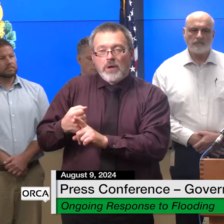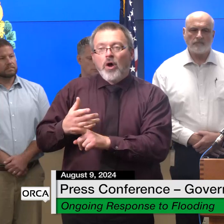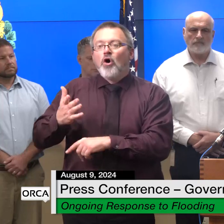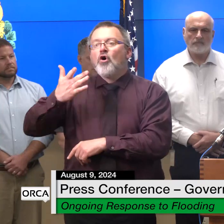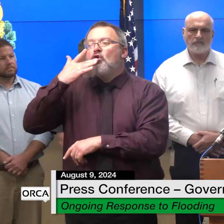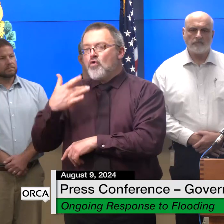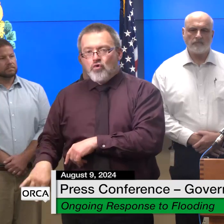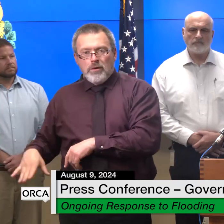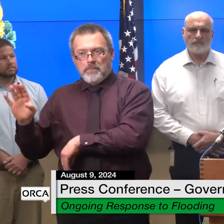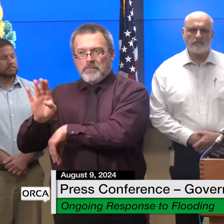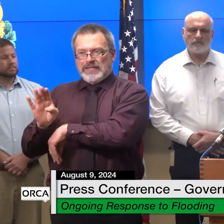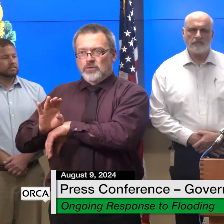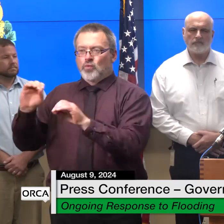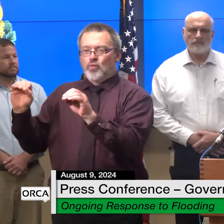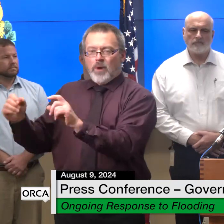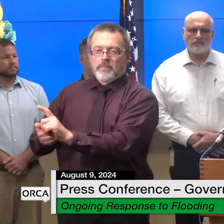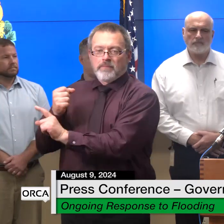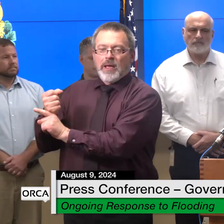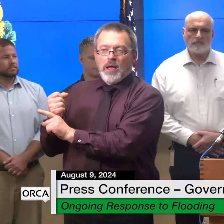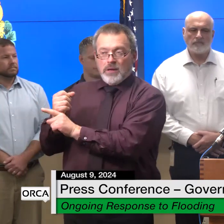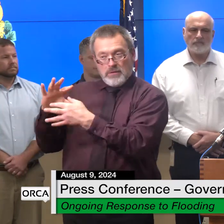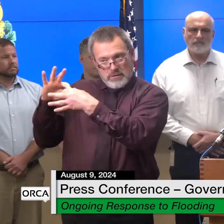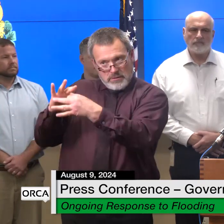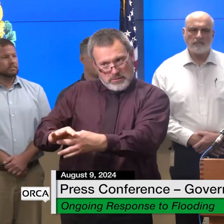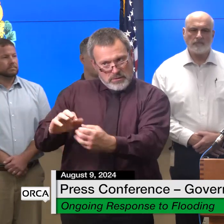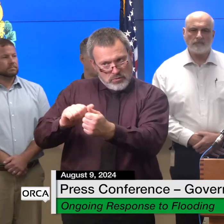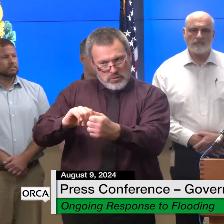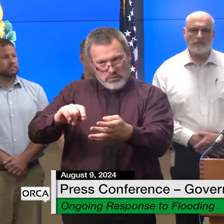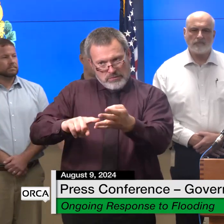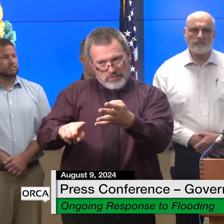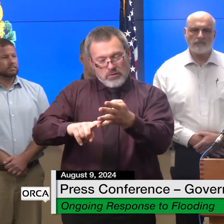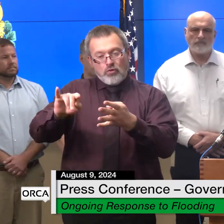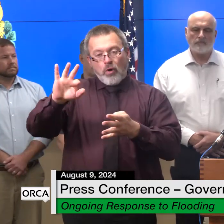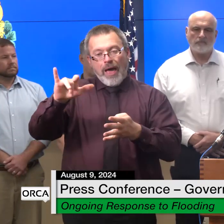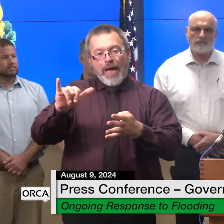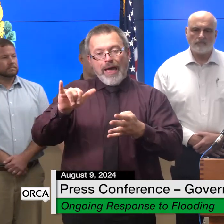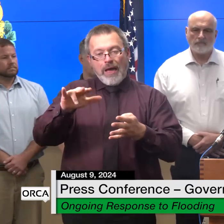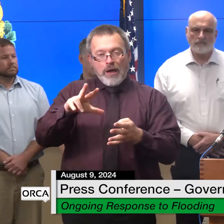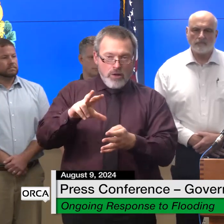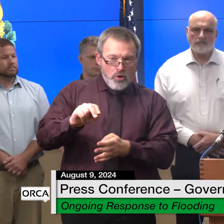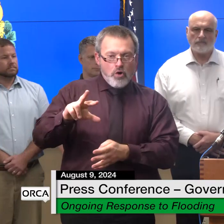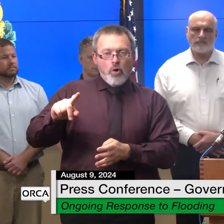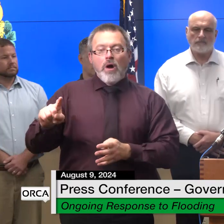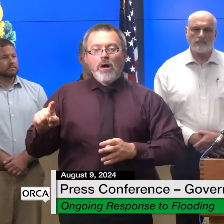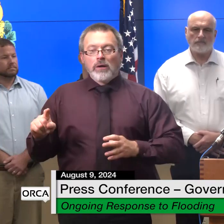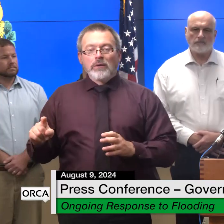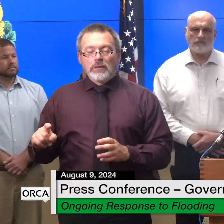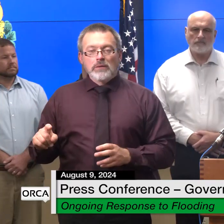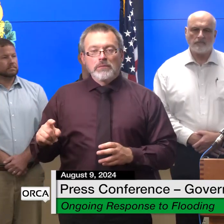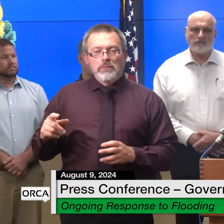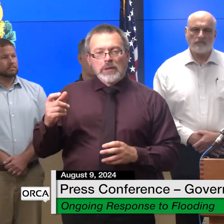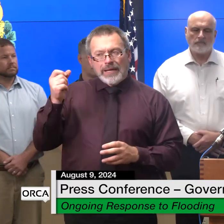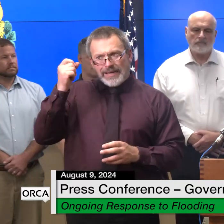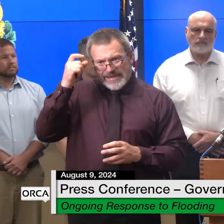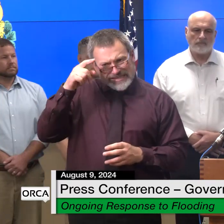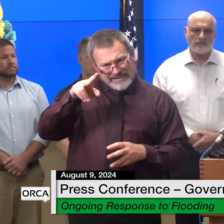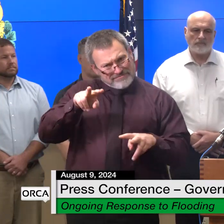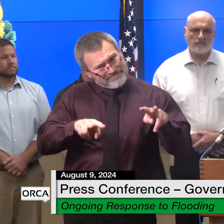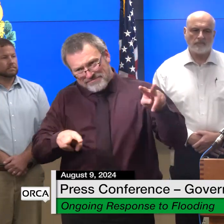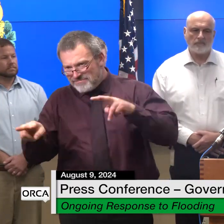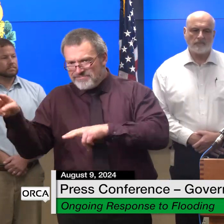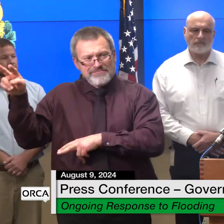30th storms we suspect that there is more damage out there and we are asking for your help in identifying it